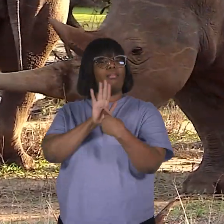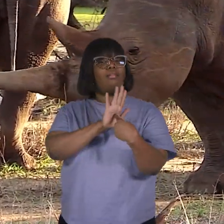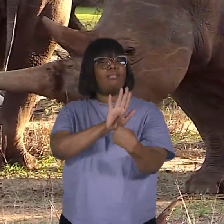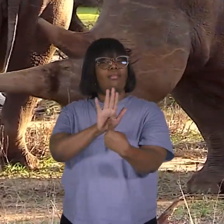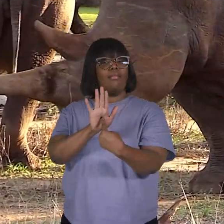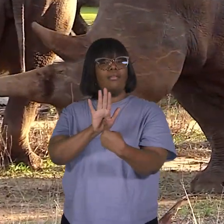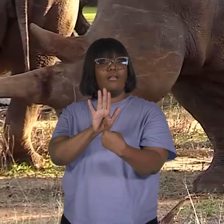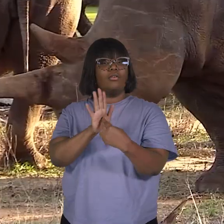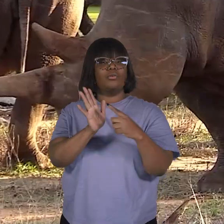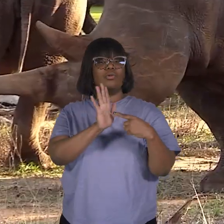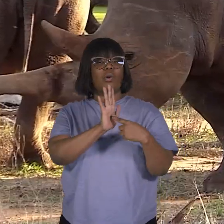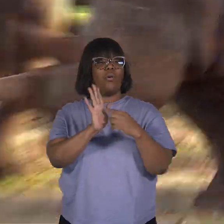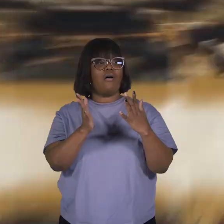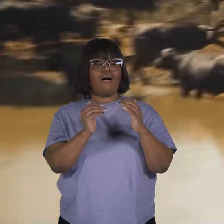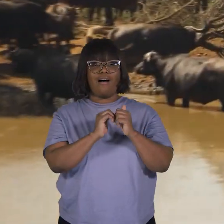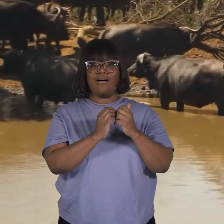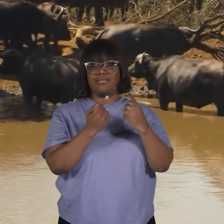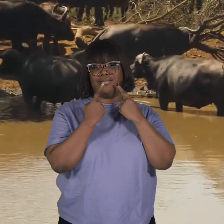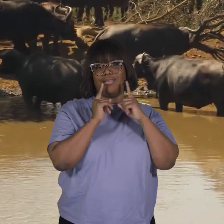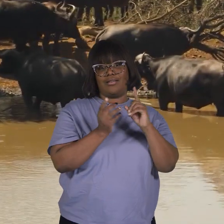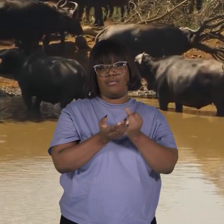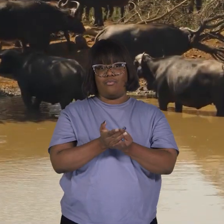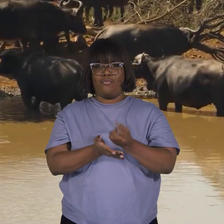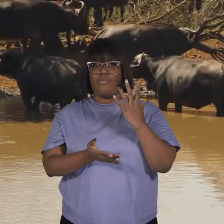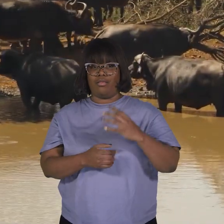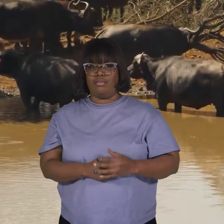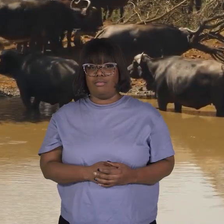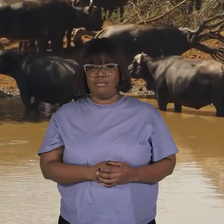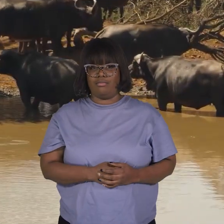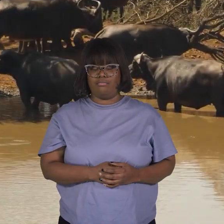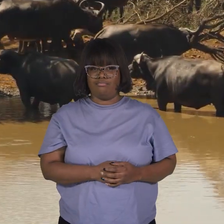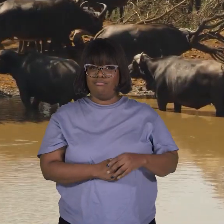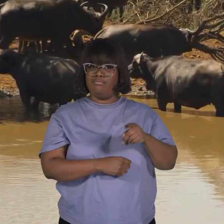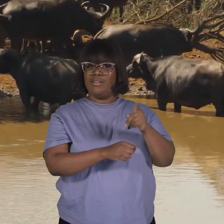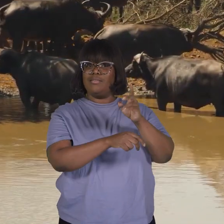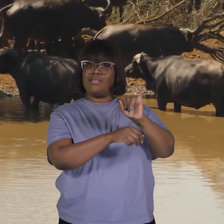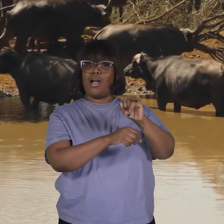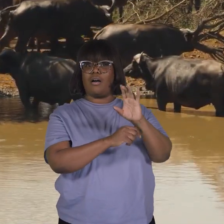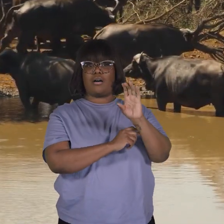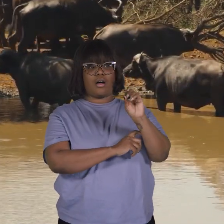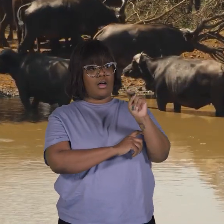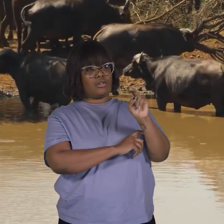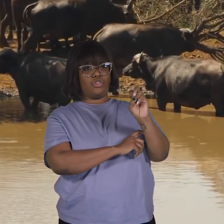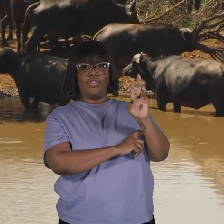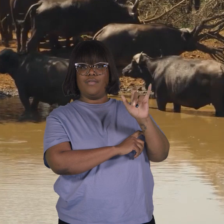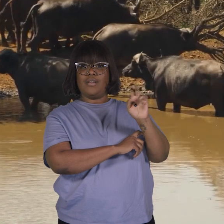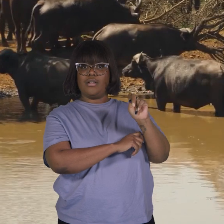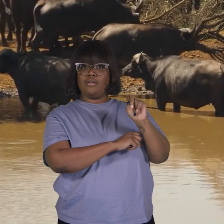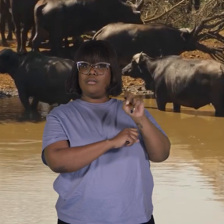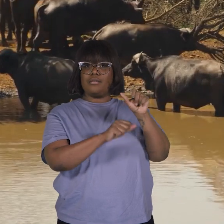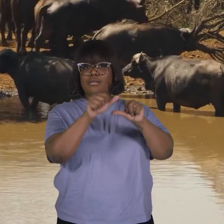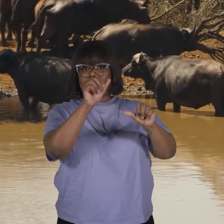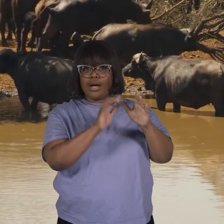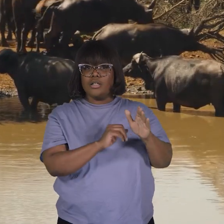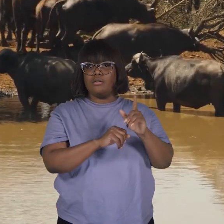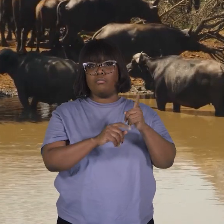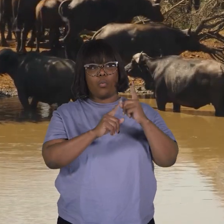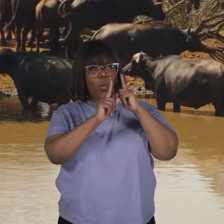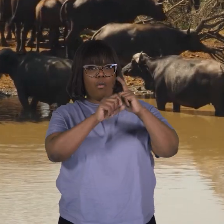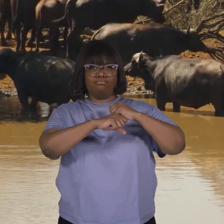success and wealth. Conservationists and scientists are working very hard to protect these amazing animals and